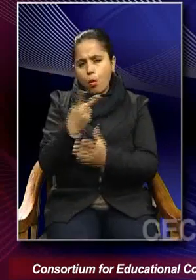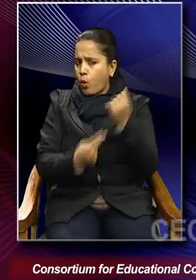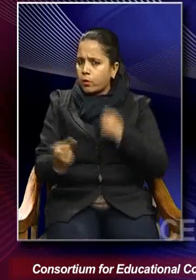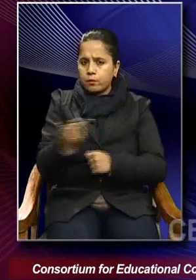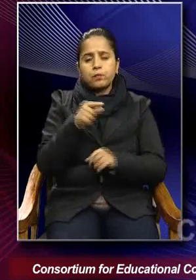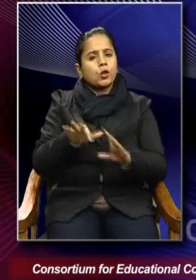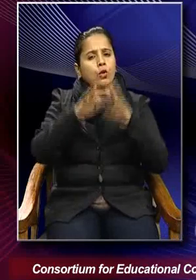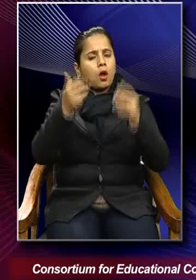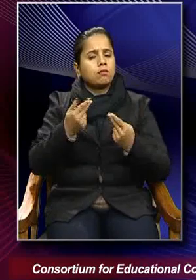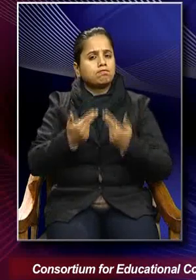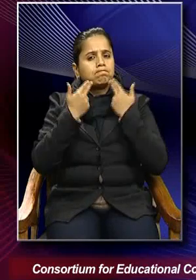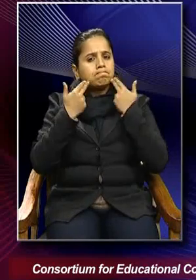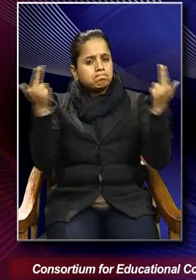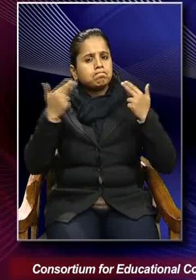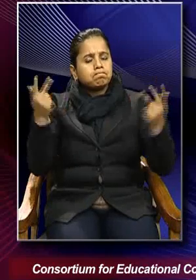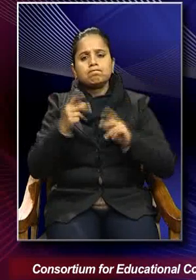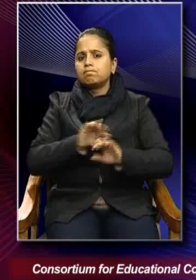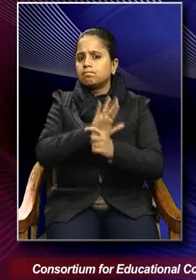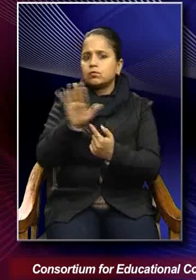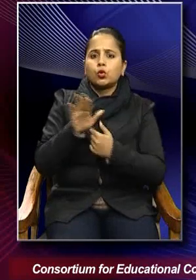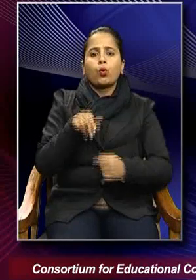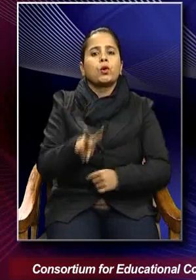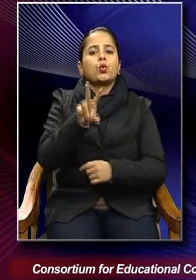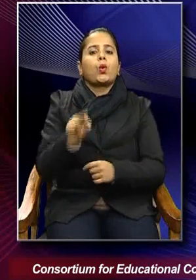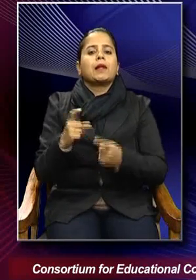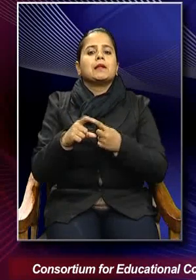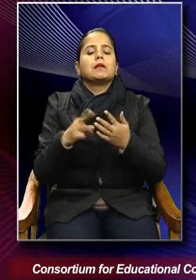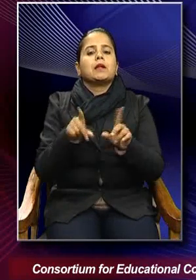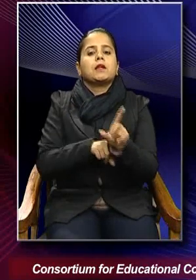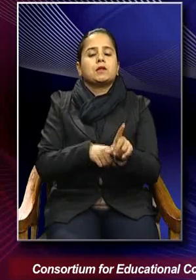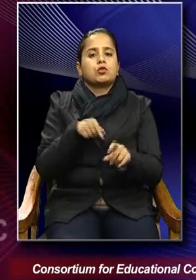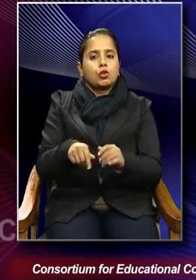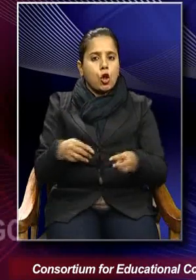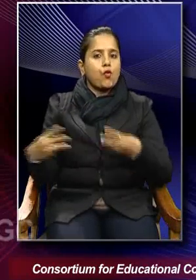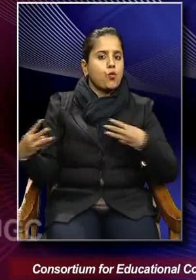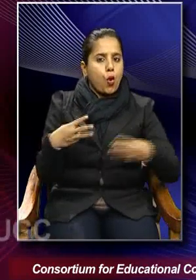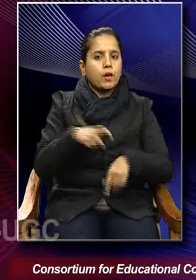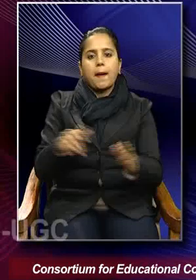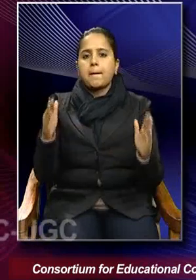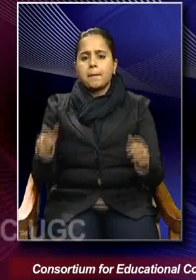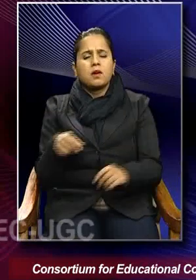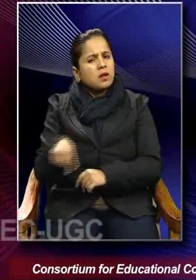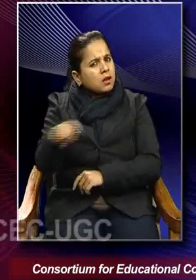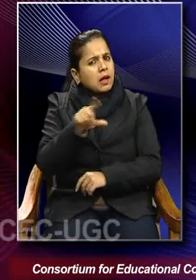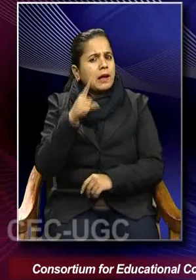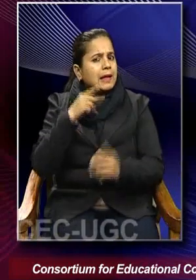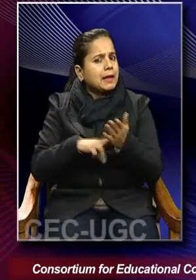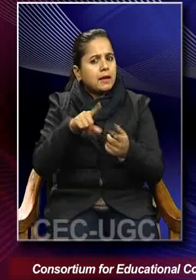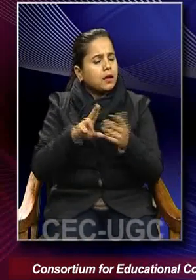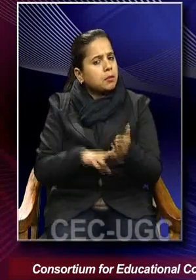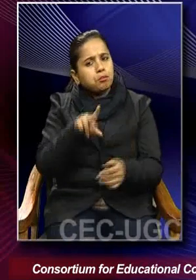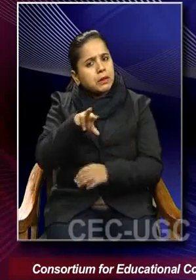global statements in the 20th century in the interwar period. So, what is it that Lenin is saying?